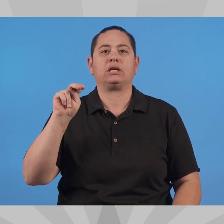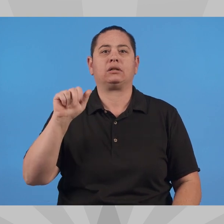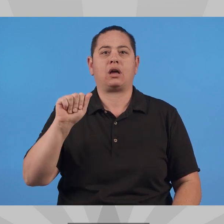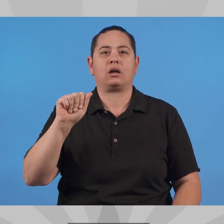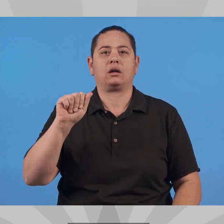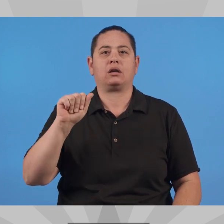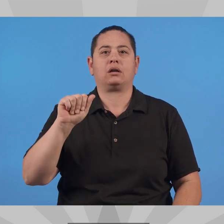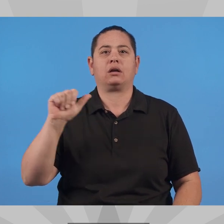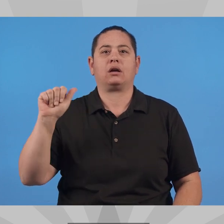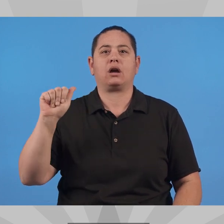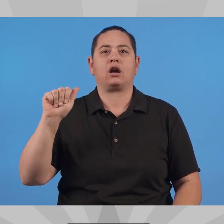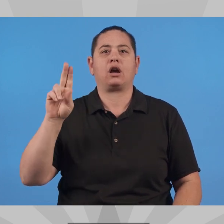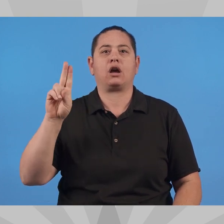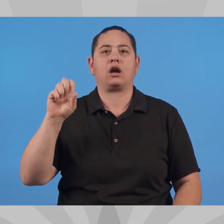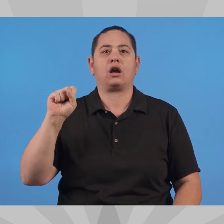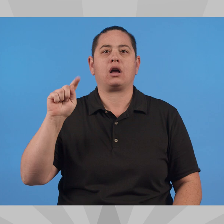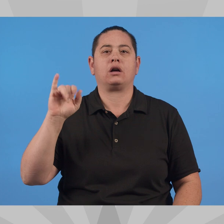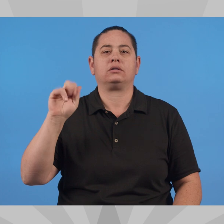Lorena Austin.